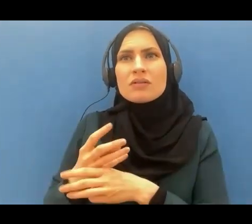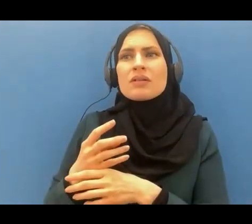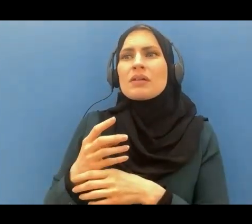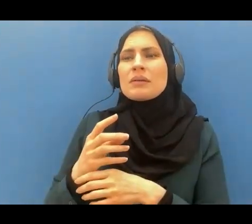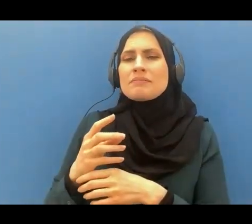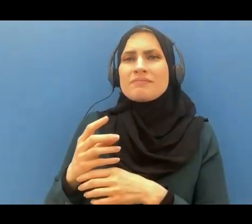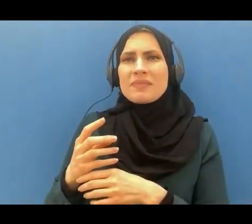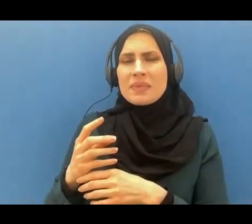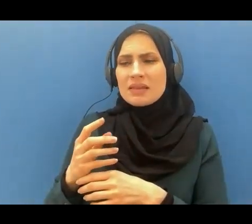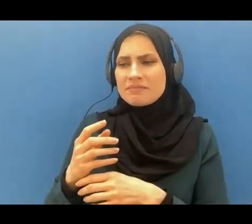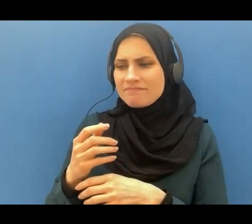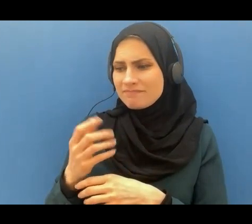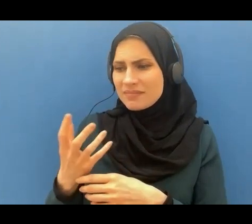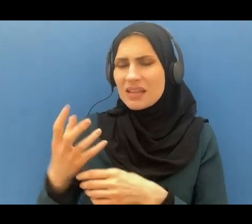of good I